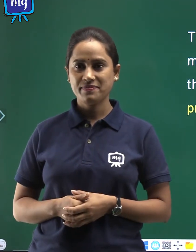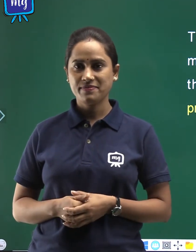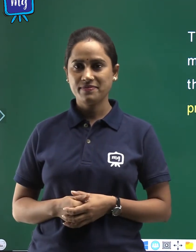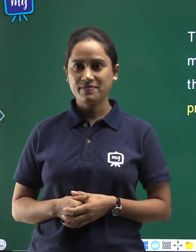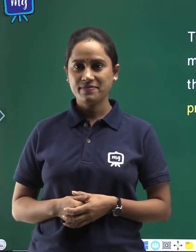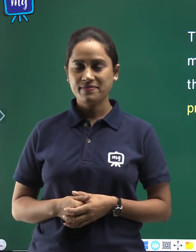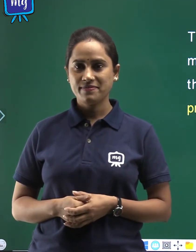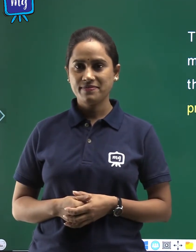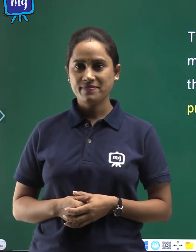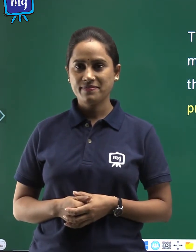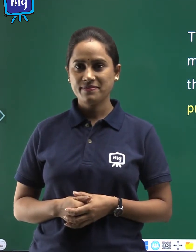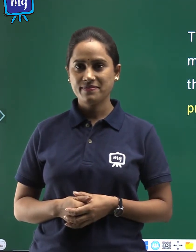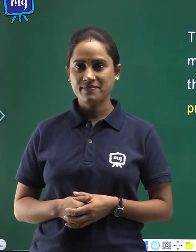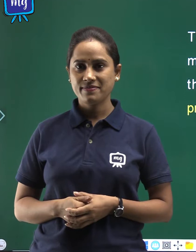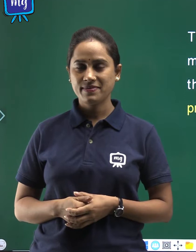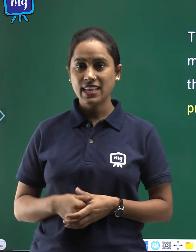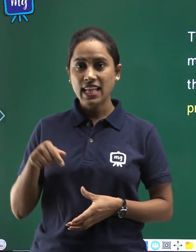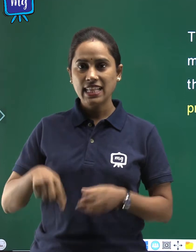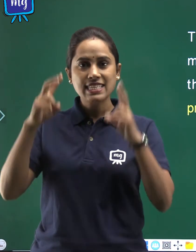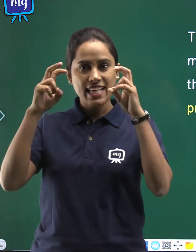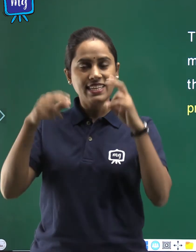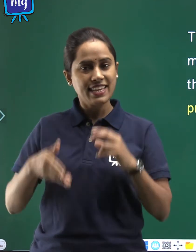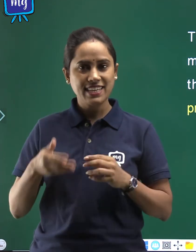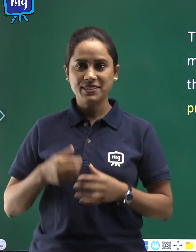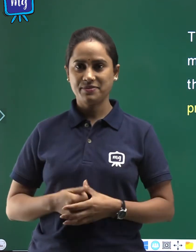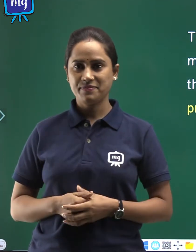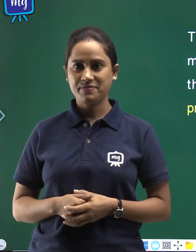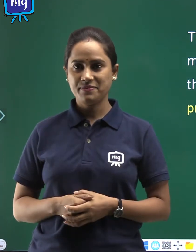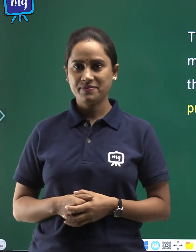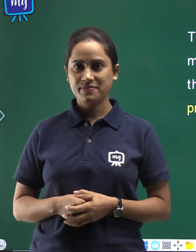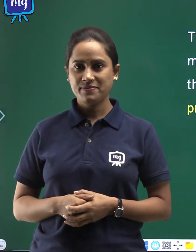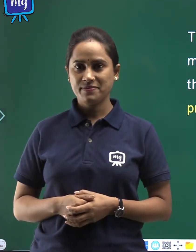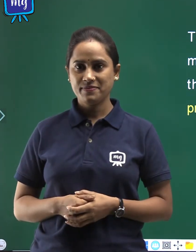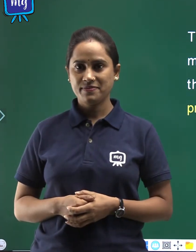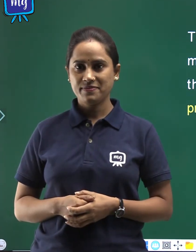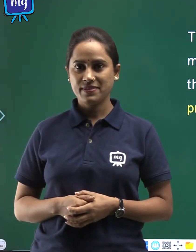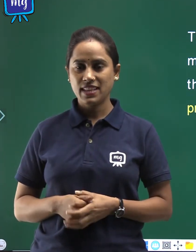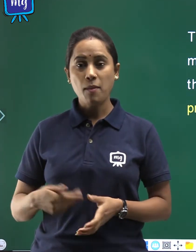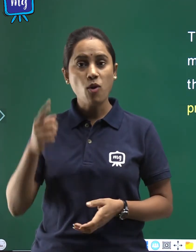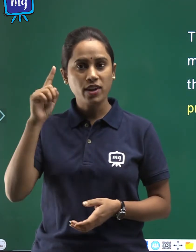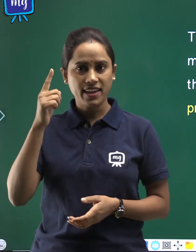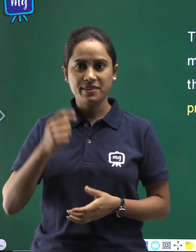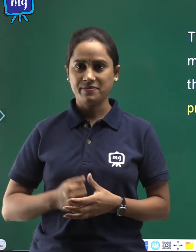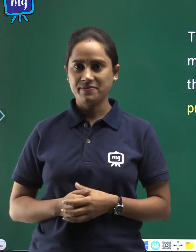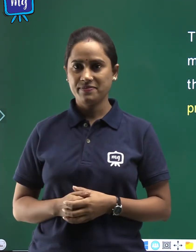Summary, this lesson is about a